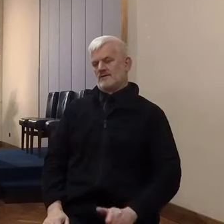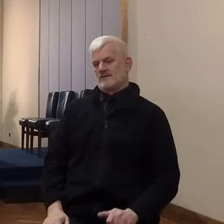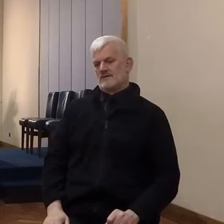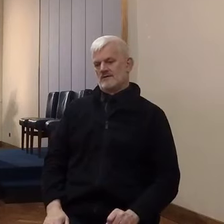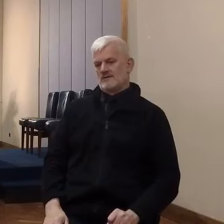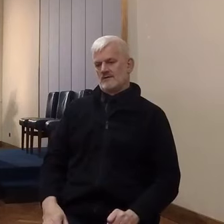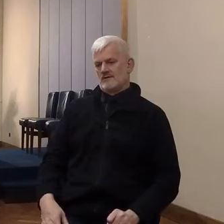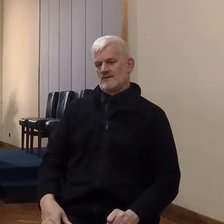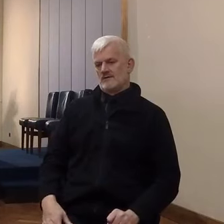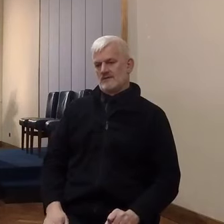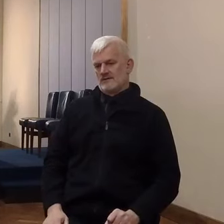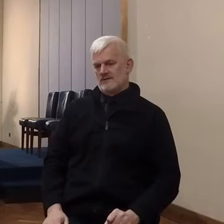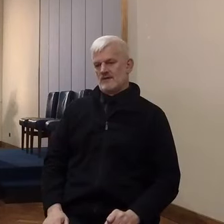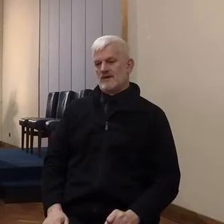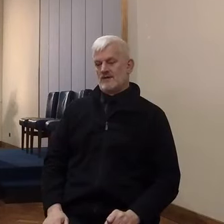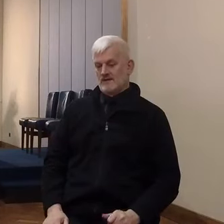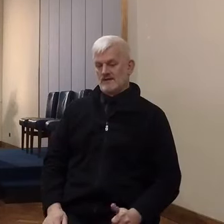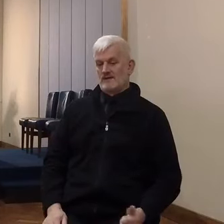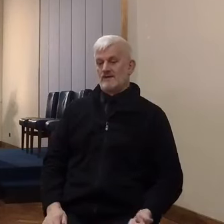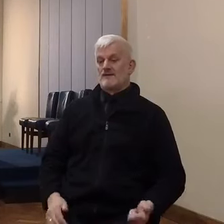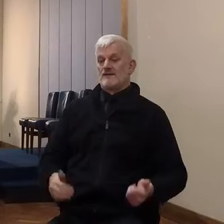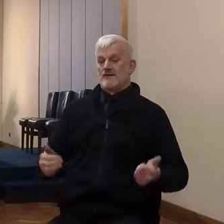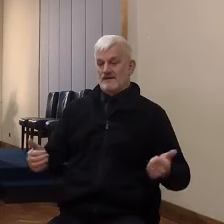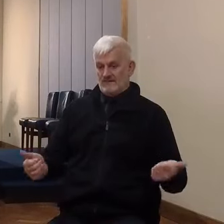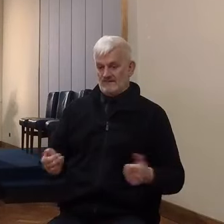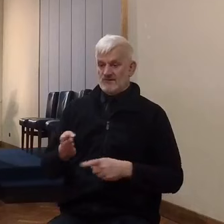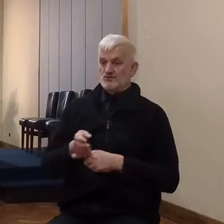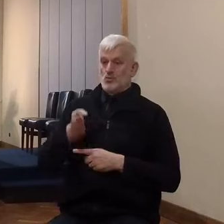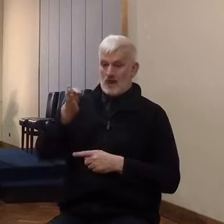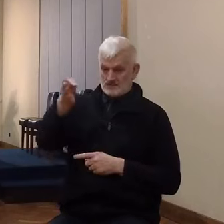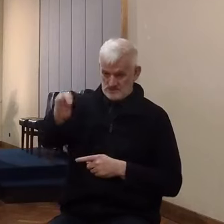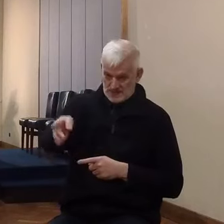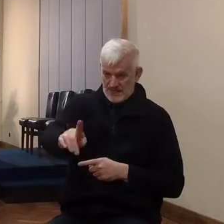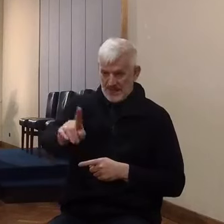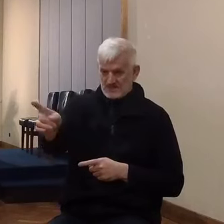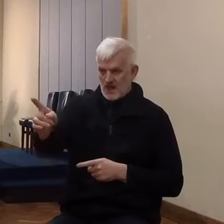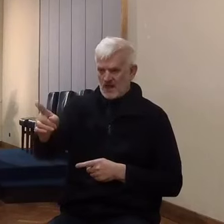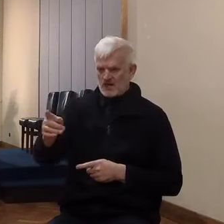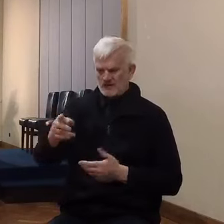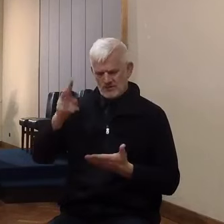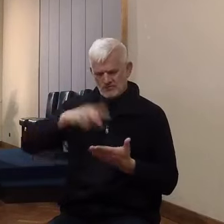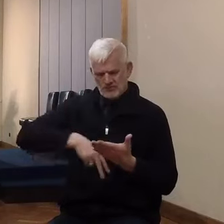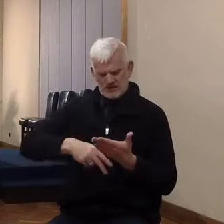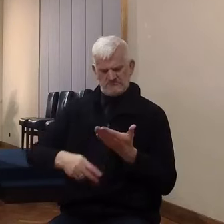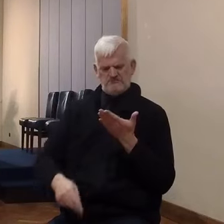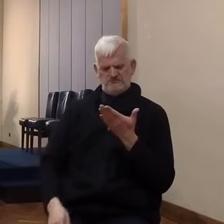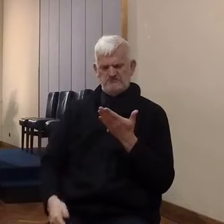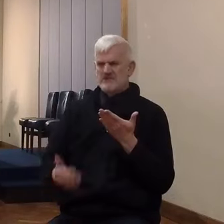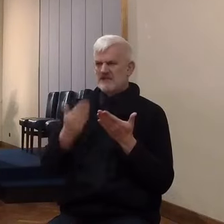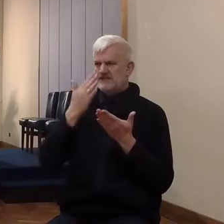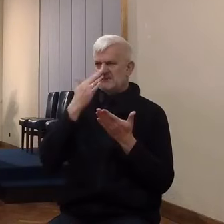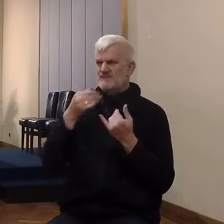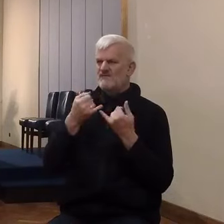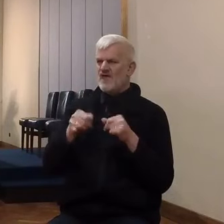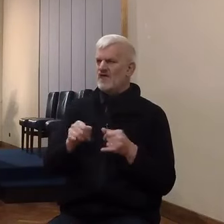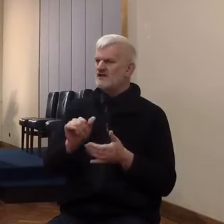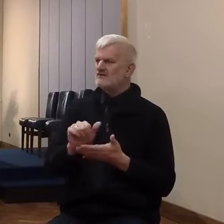a failed mission. Anyway, Joshua sends him. To start with,